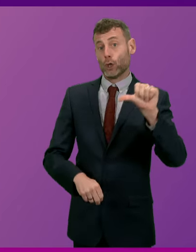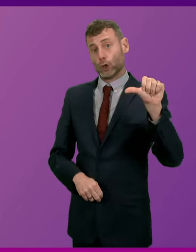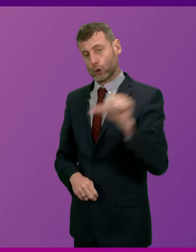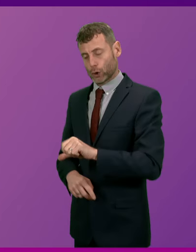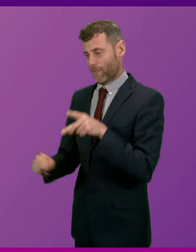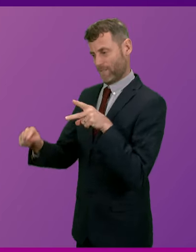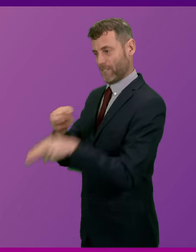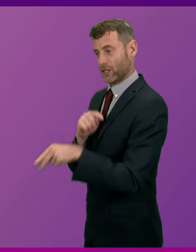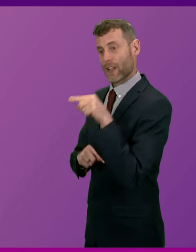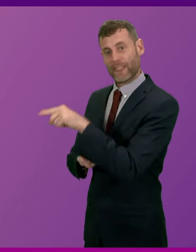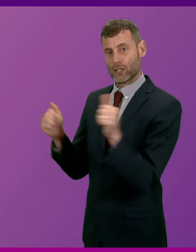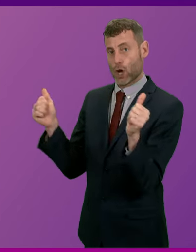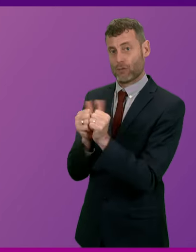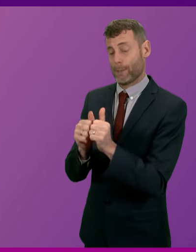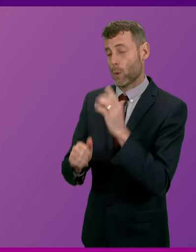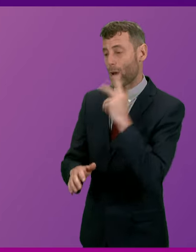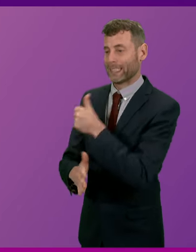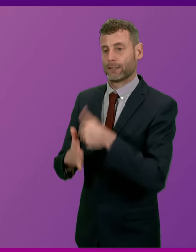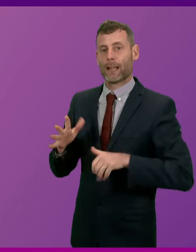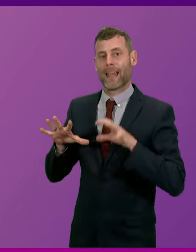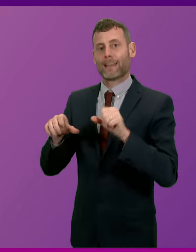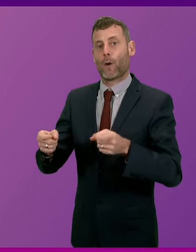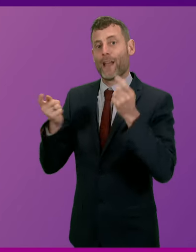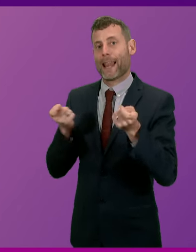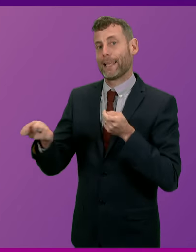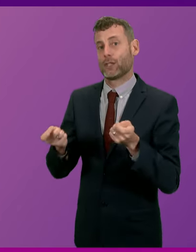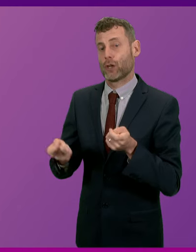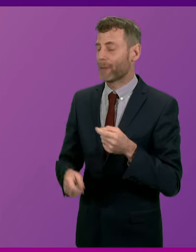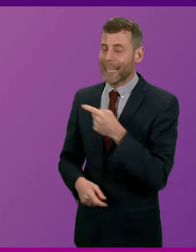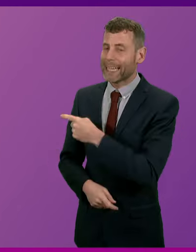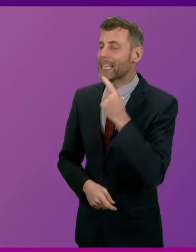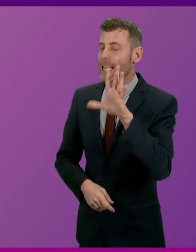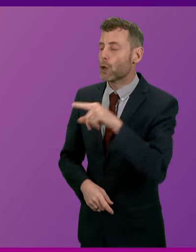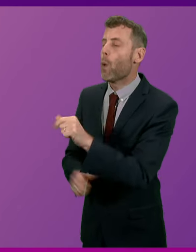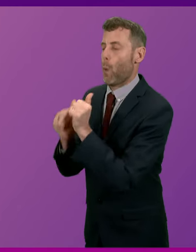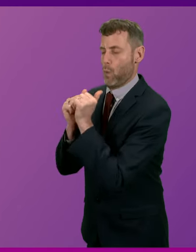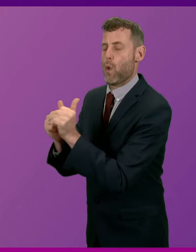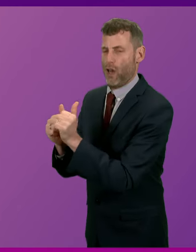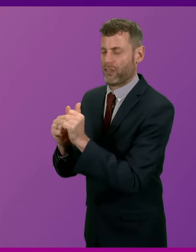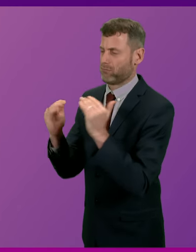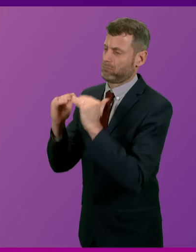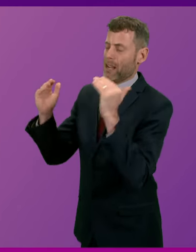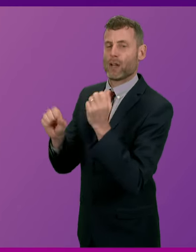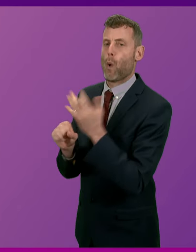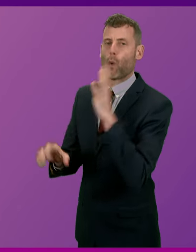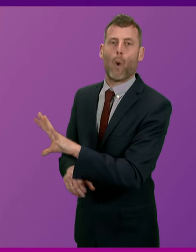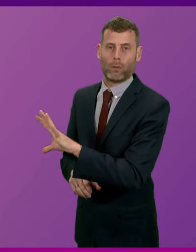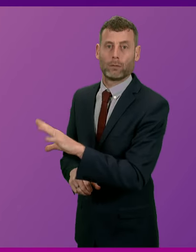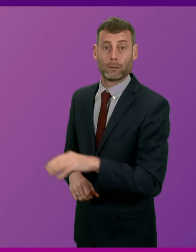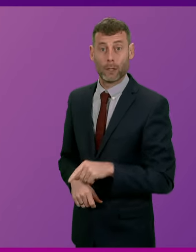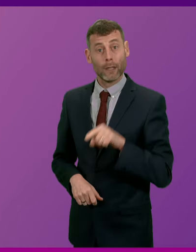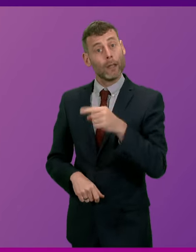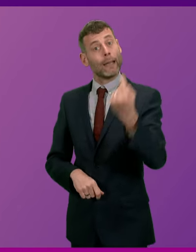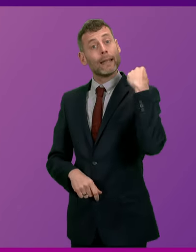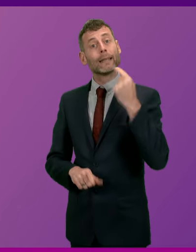on day one of his leadership. But Hamza Youssef said they were worth their weight in gold. In his leadership